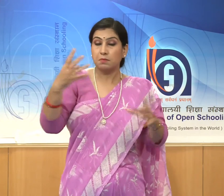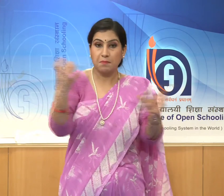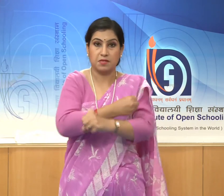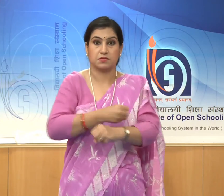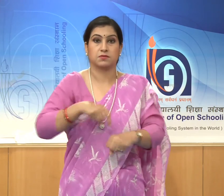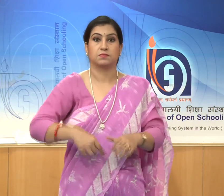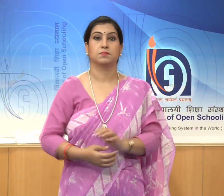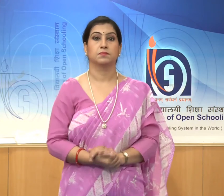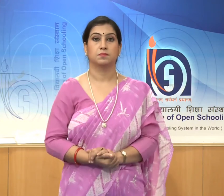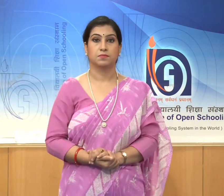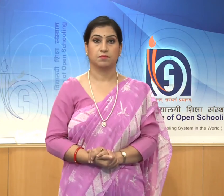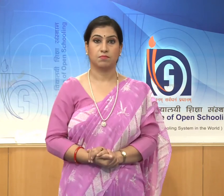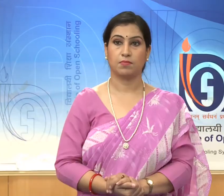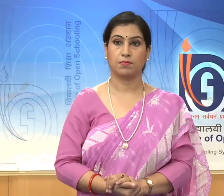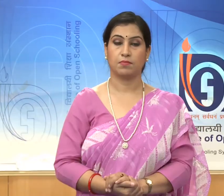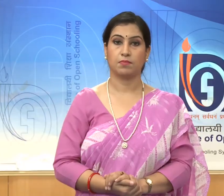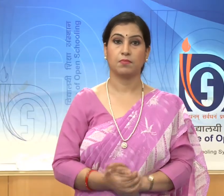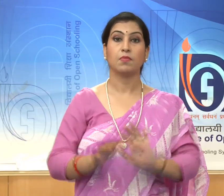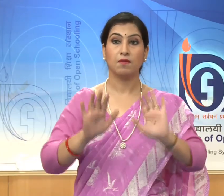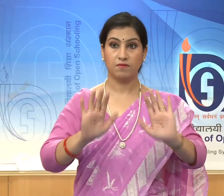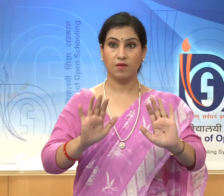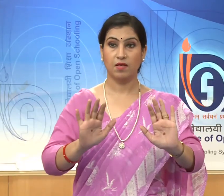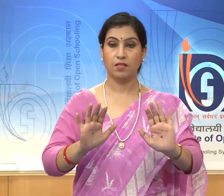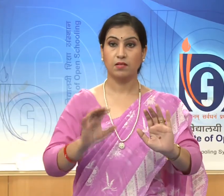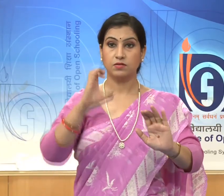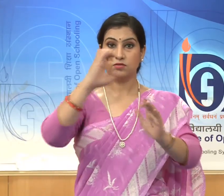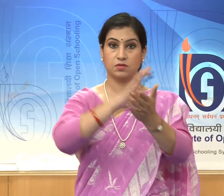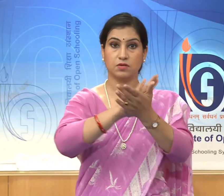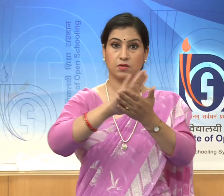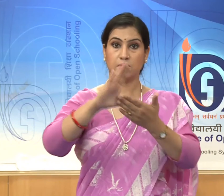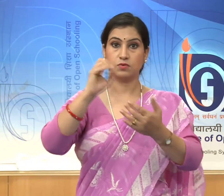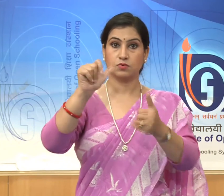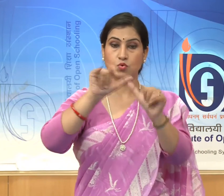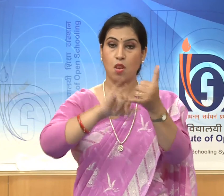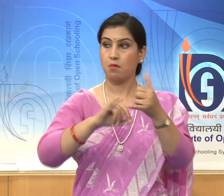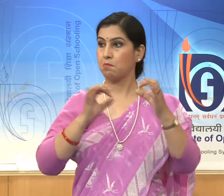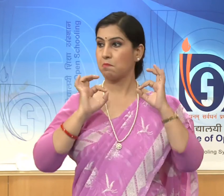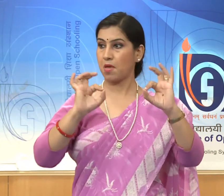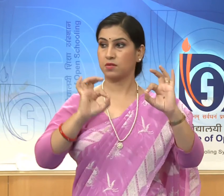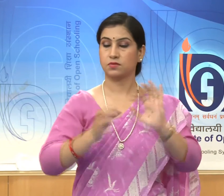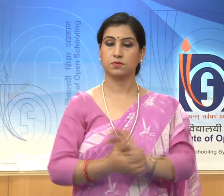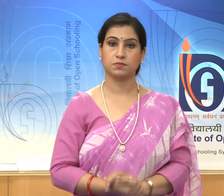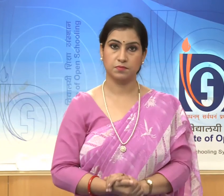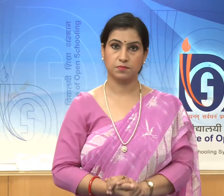While the Cholas excelled in the technique